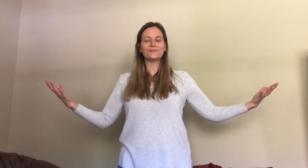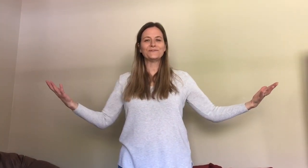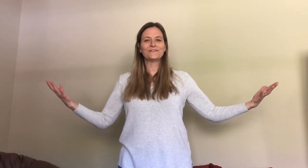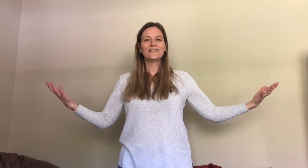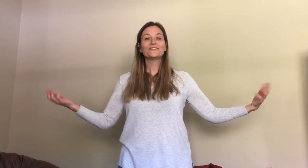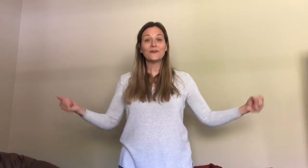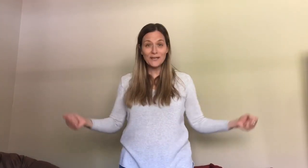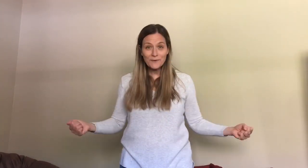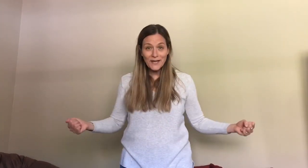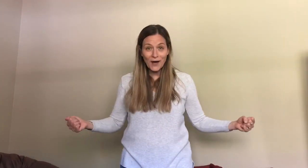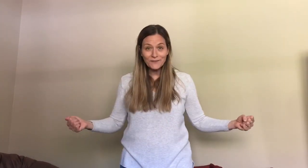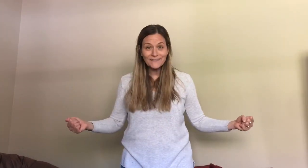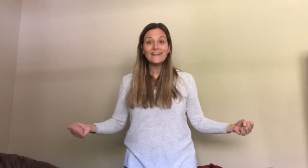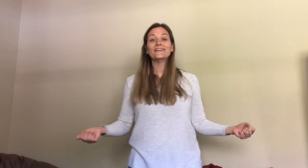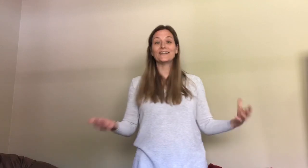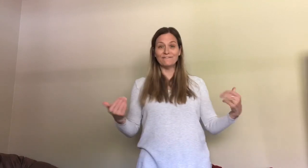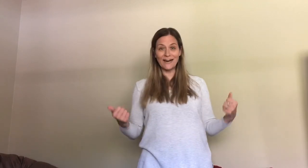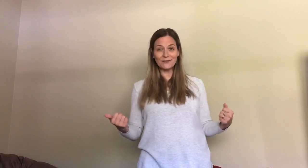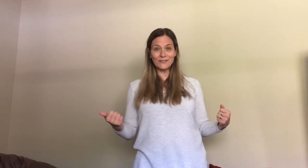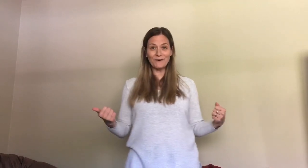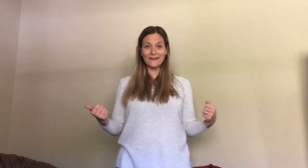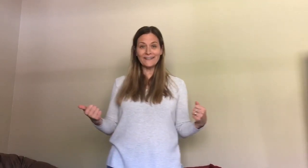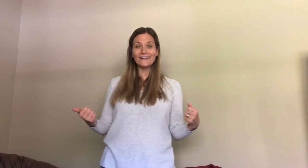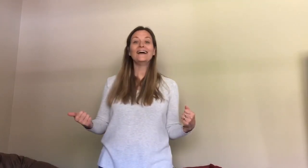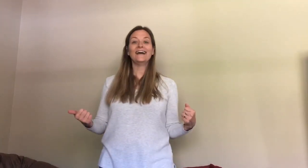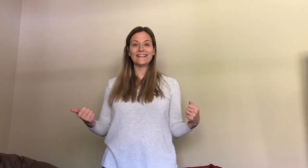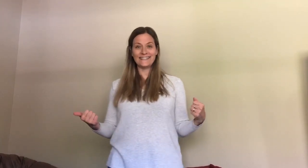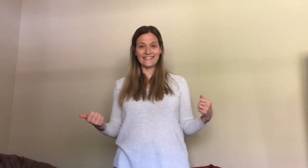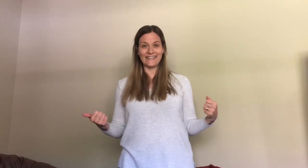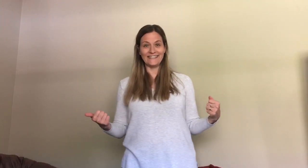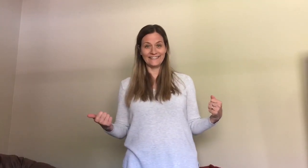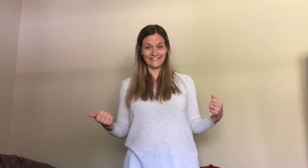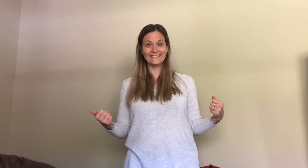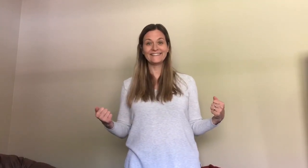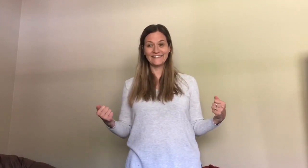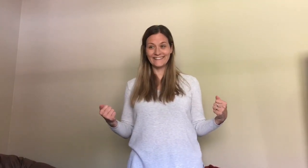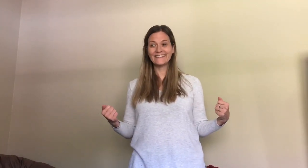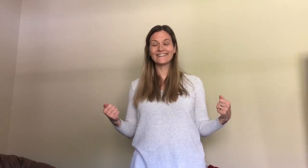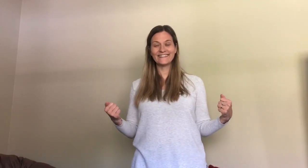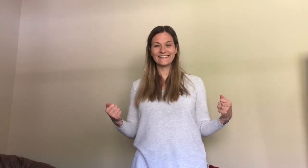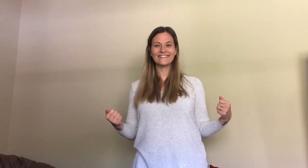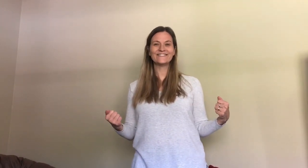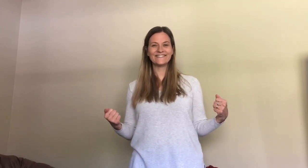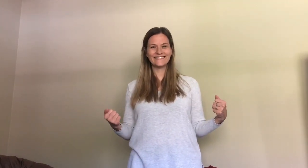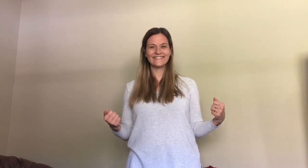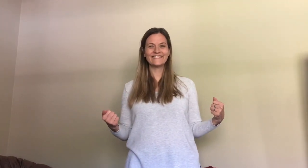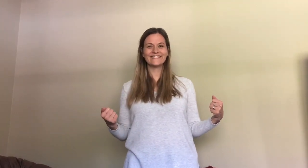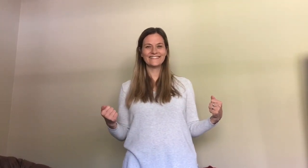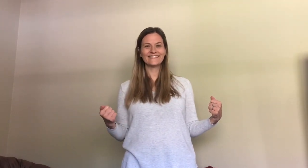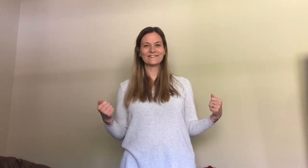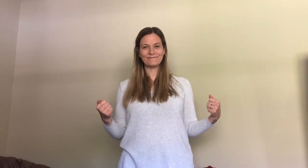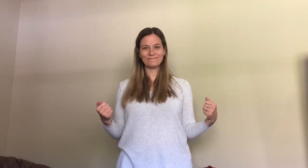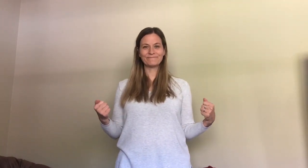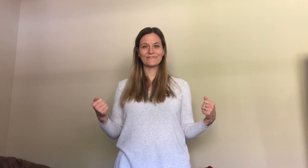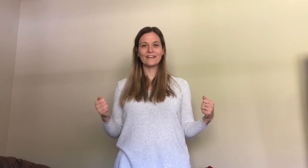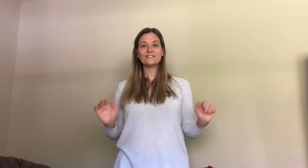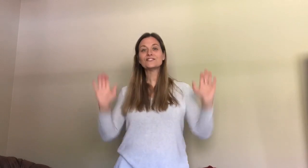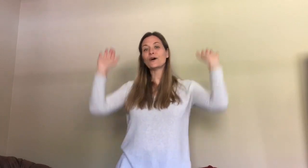so here we go you're gonna follow along and let's see so